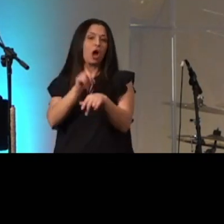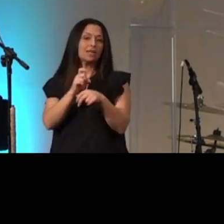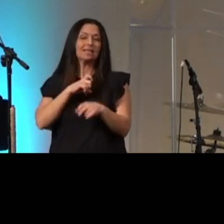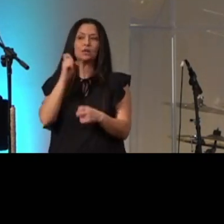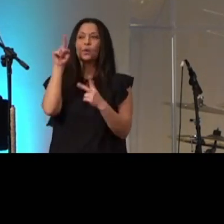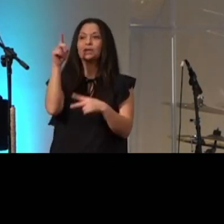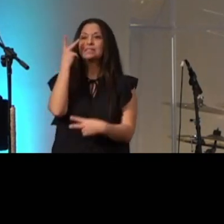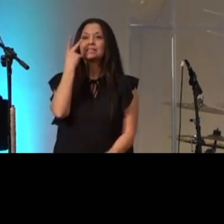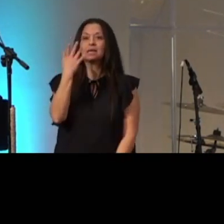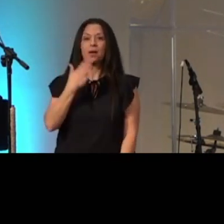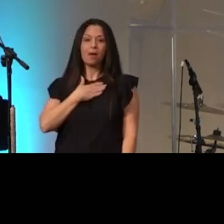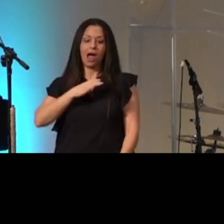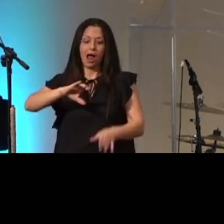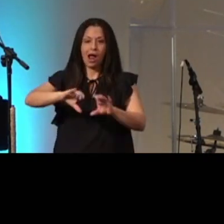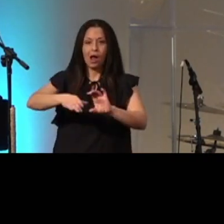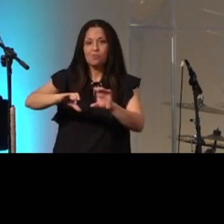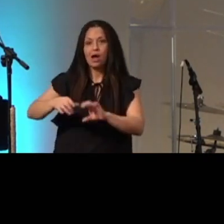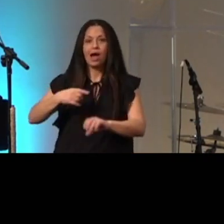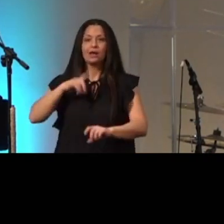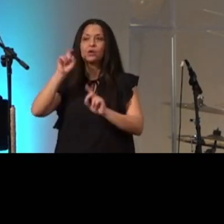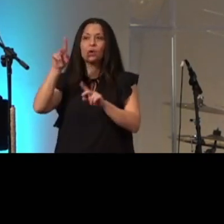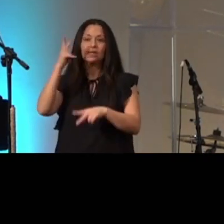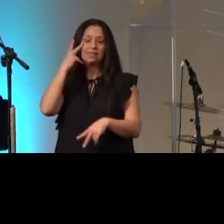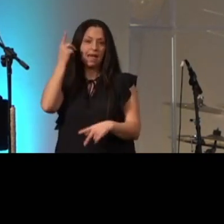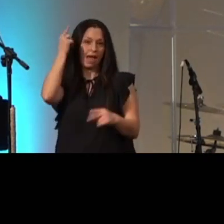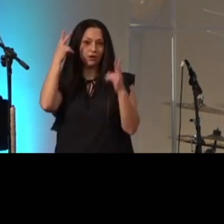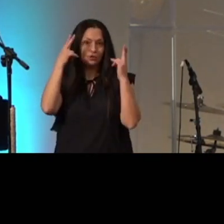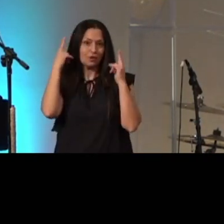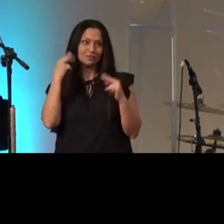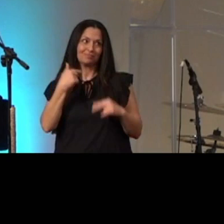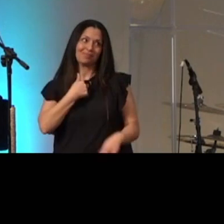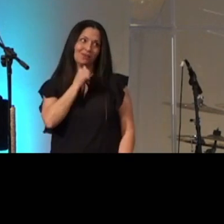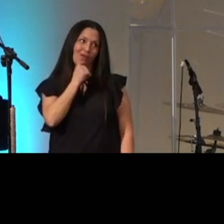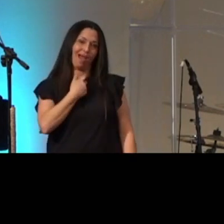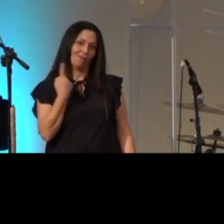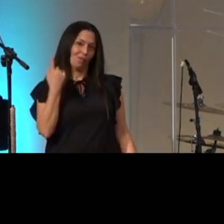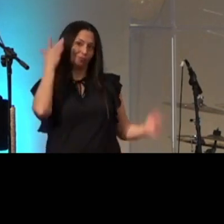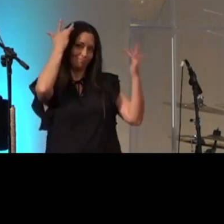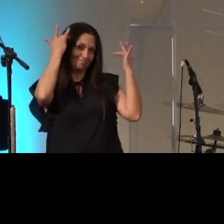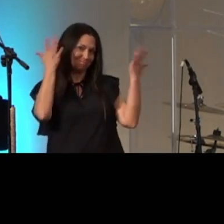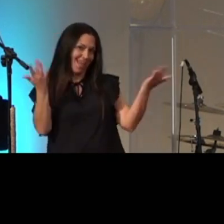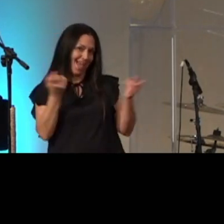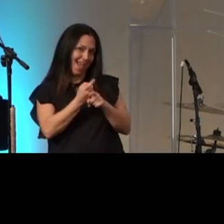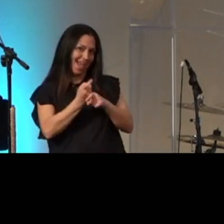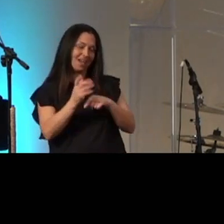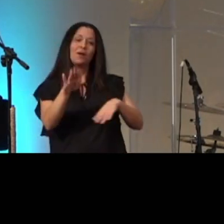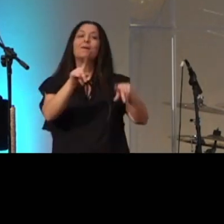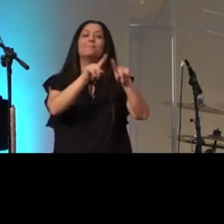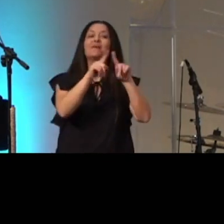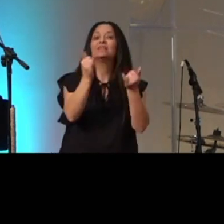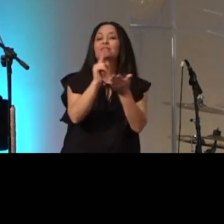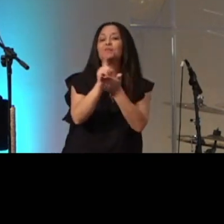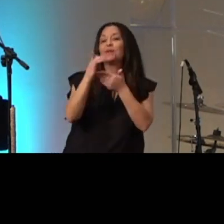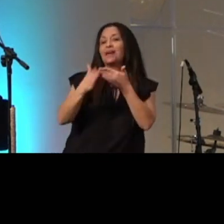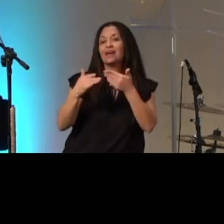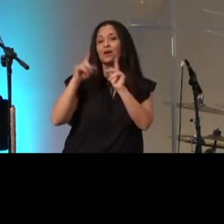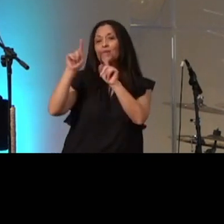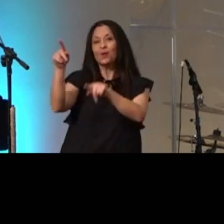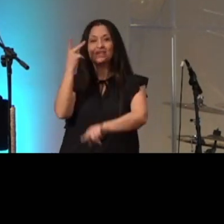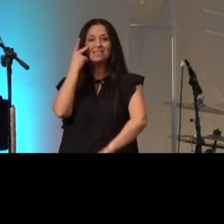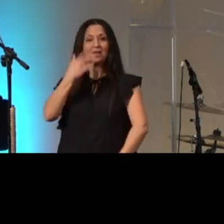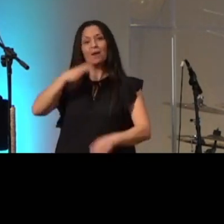my chiropractor i gotta go see my hairdresser don't have one of those this weekend i get to go see my girlfriend boyfriend